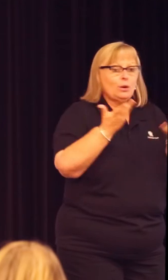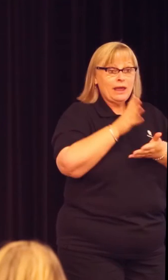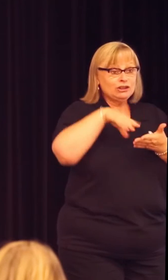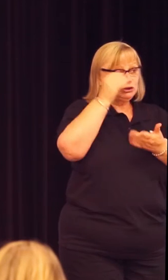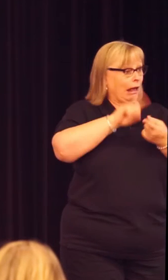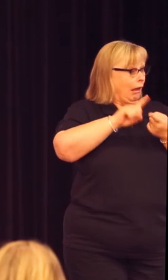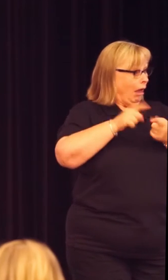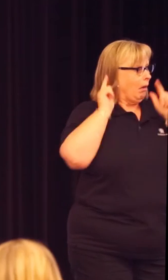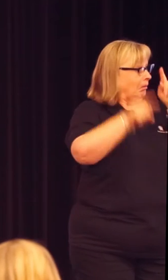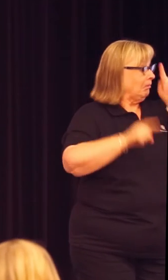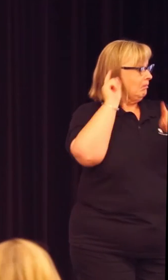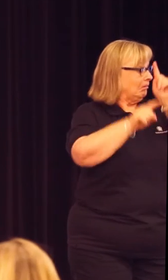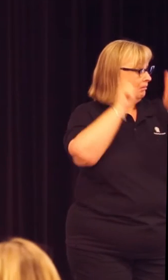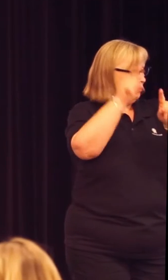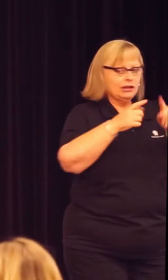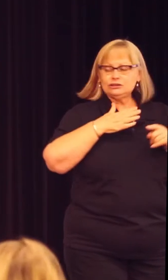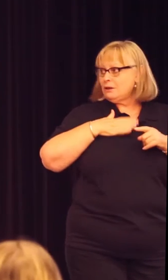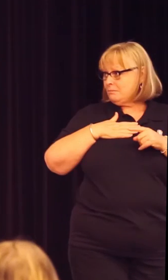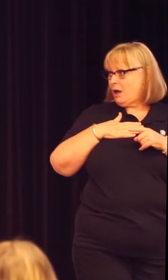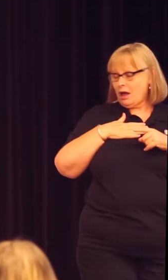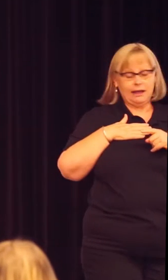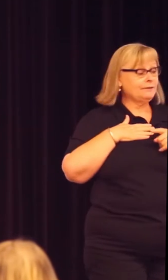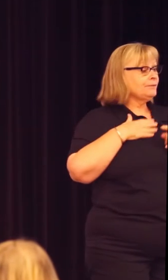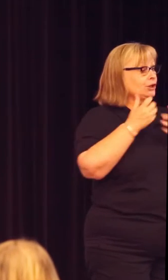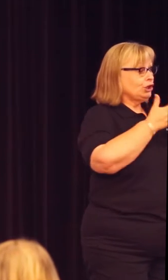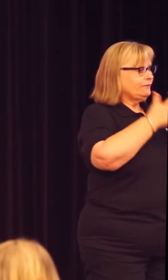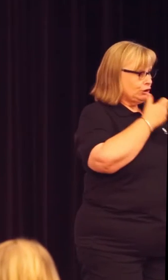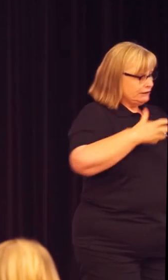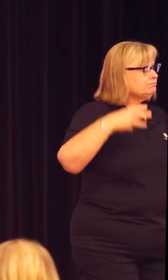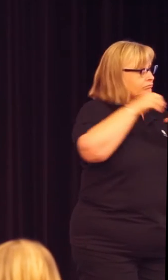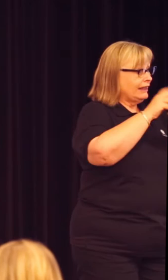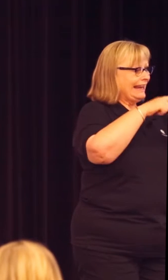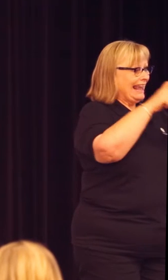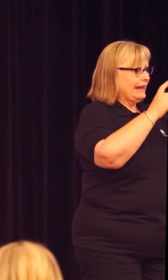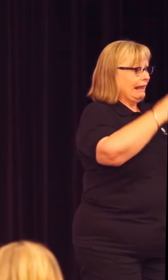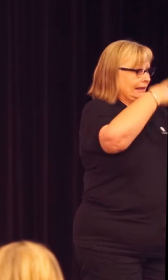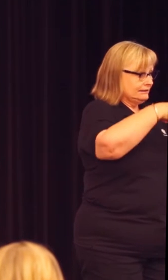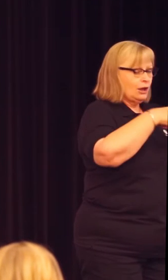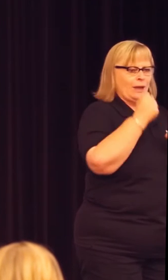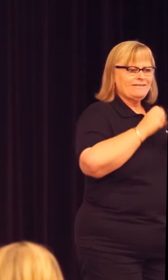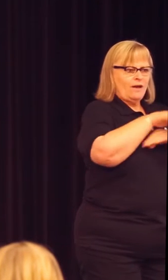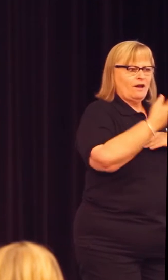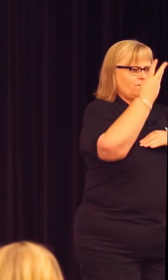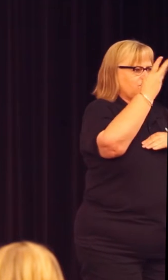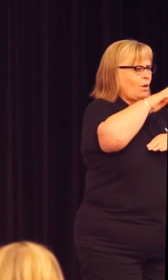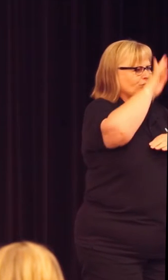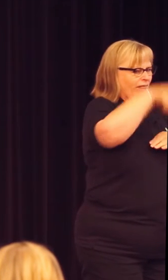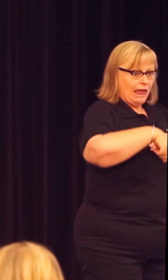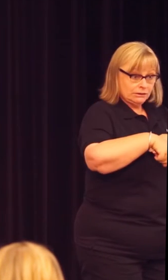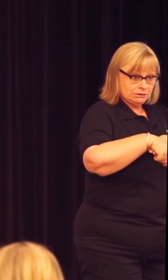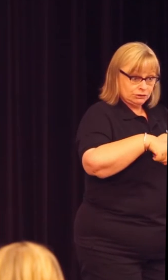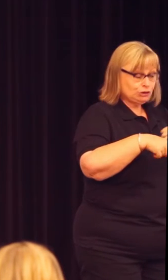go. So my university belongs to edX and we have had close to 400,000 students study with us.